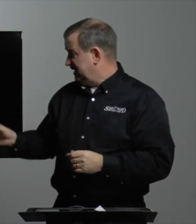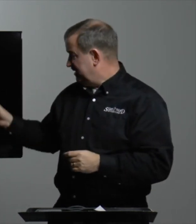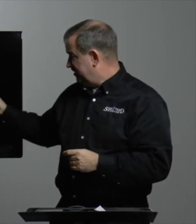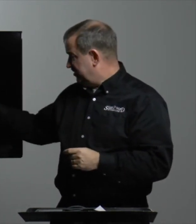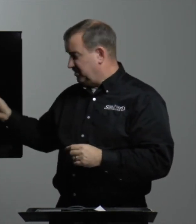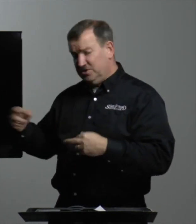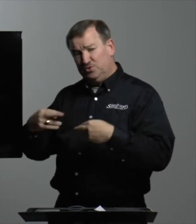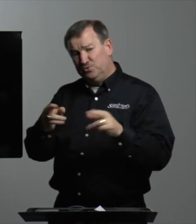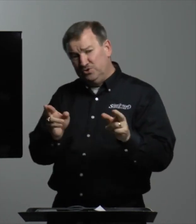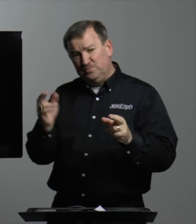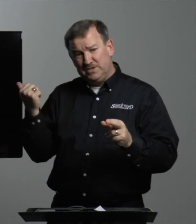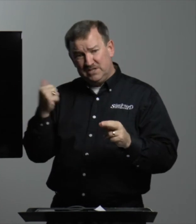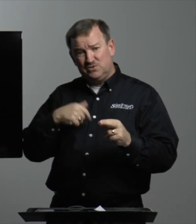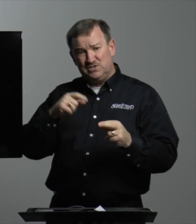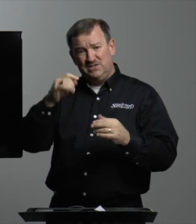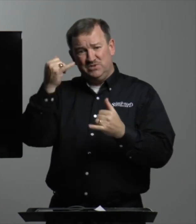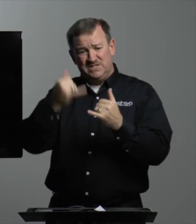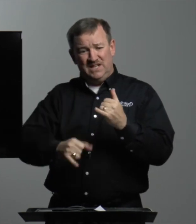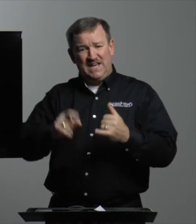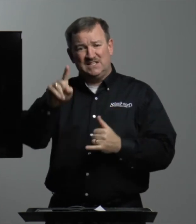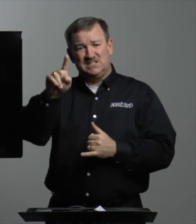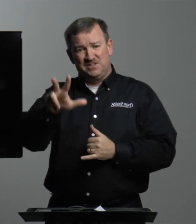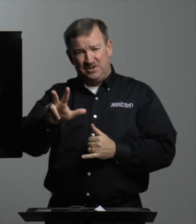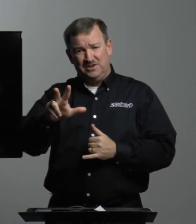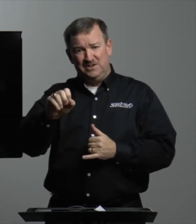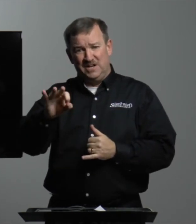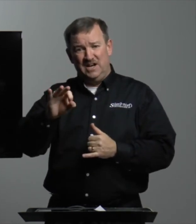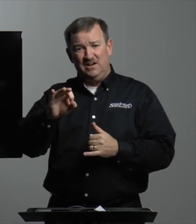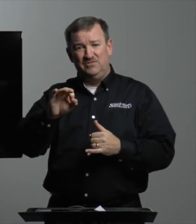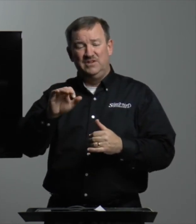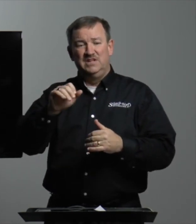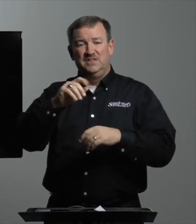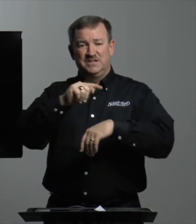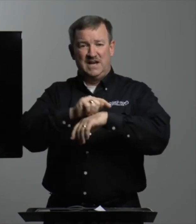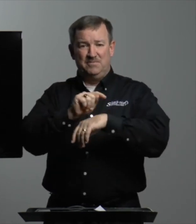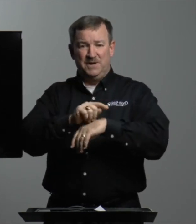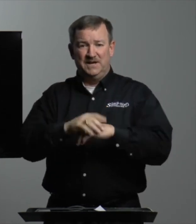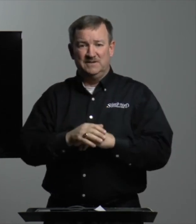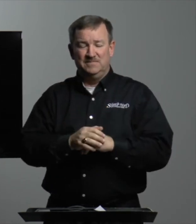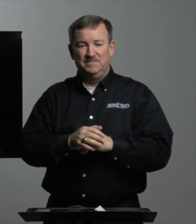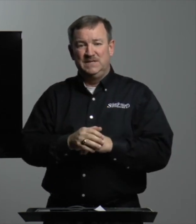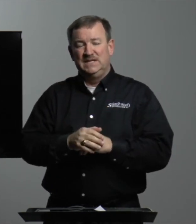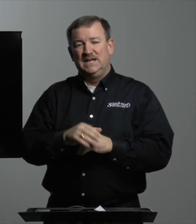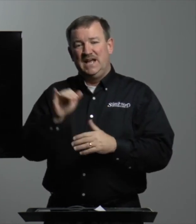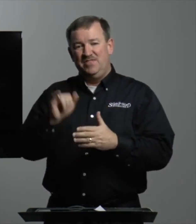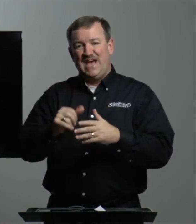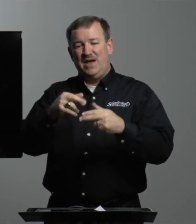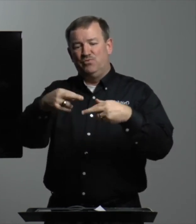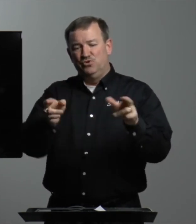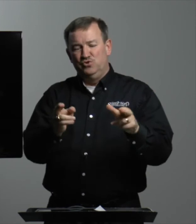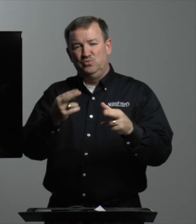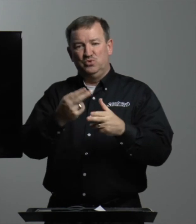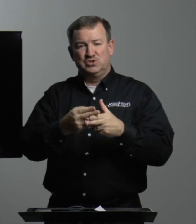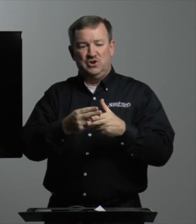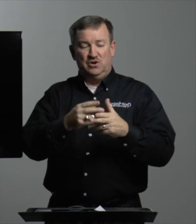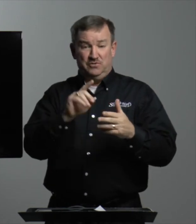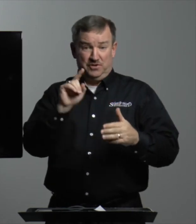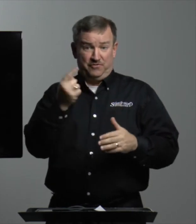the room that this was in was the last third of the tabernacle. And that room was called, the